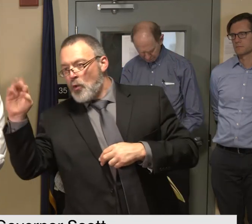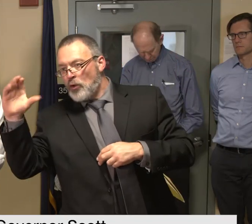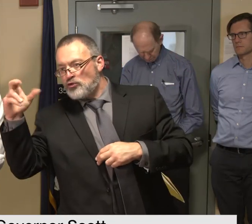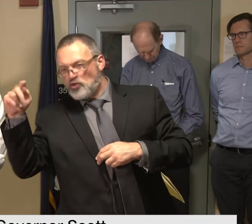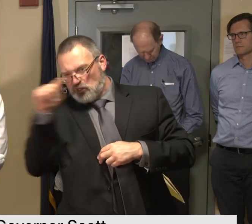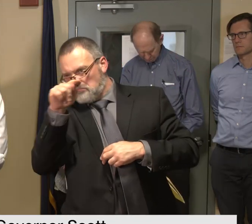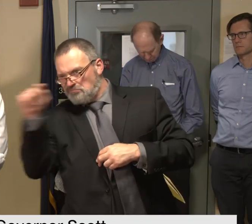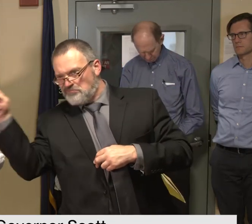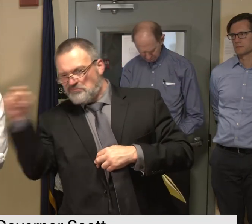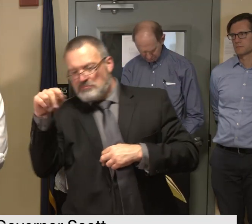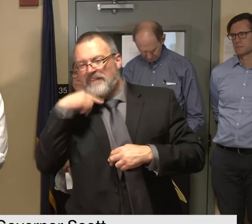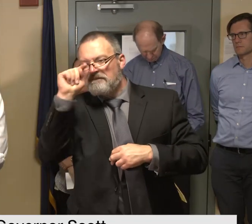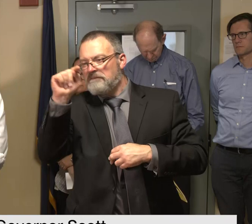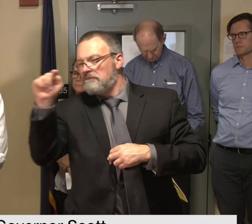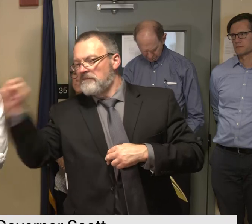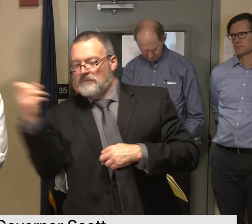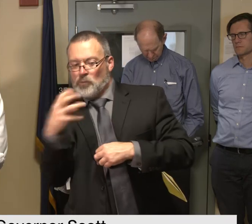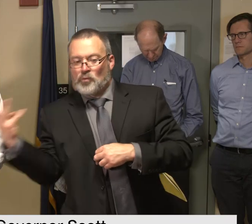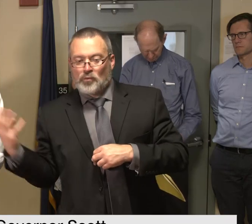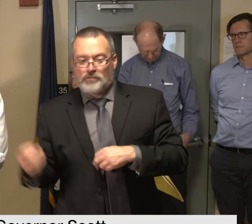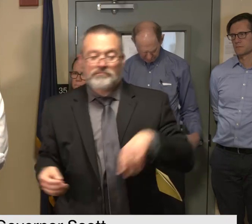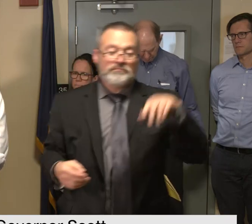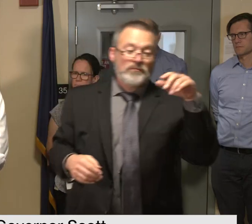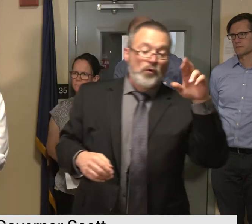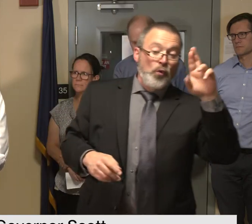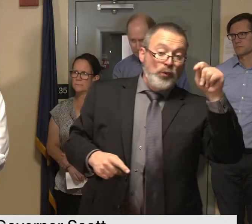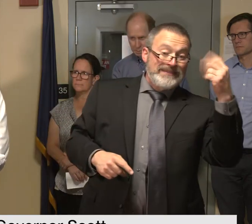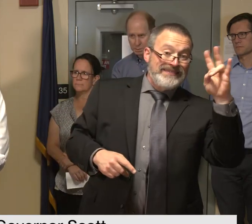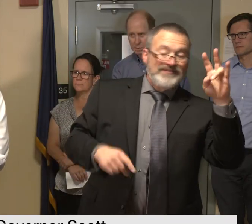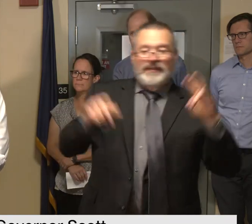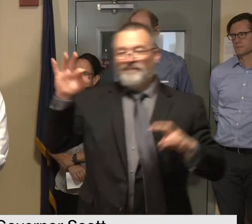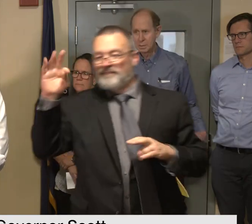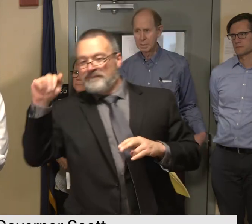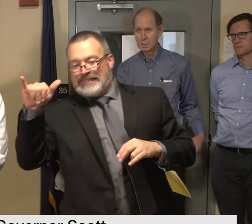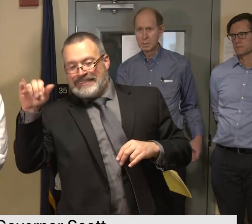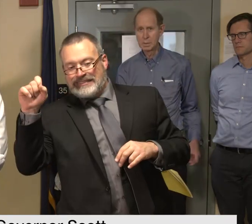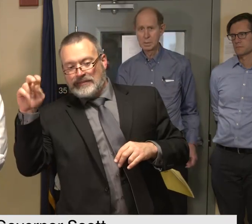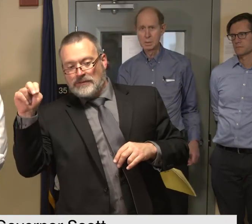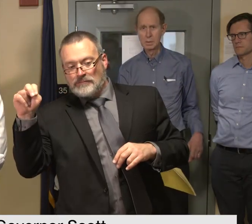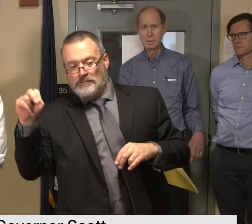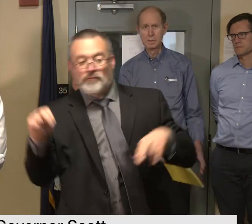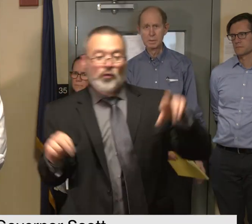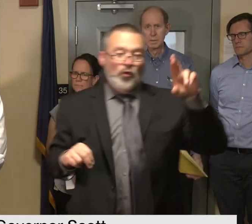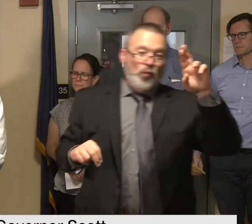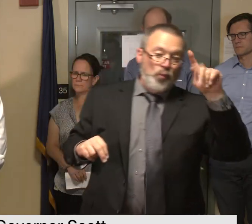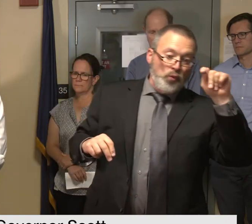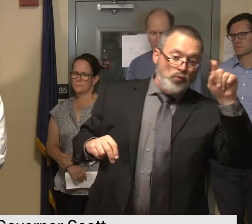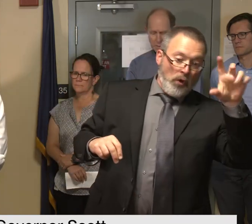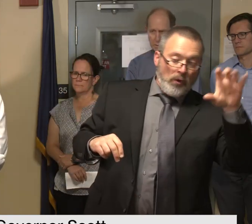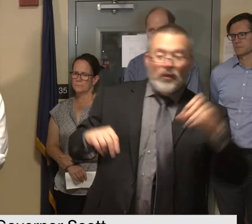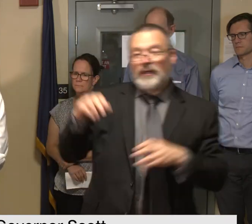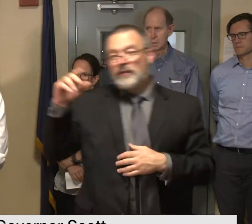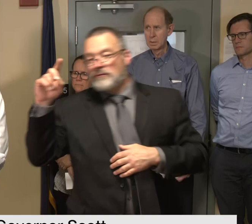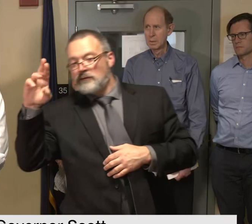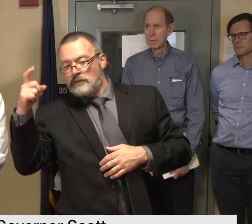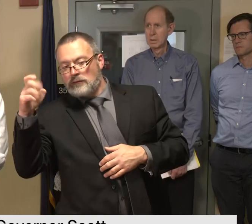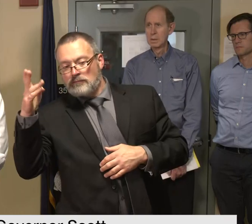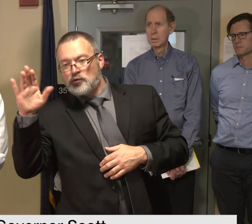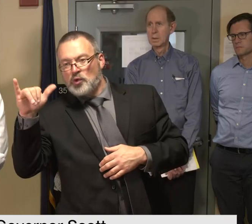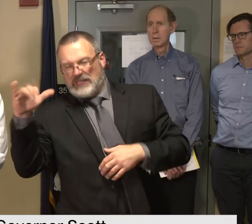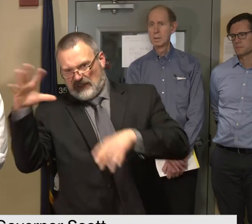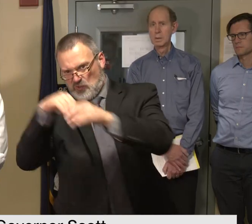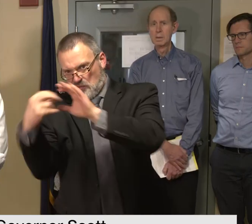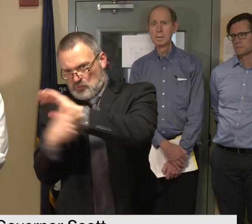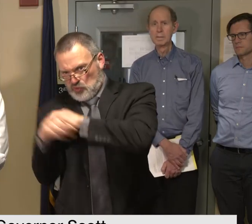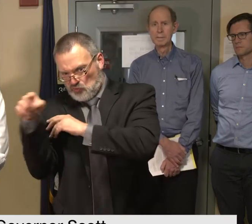faistin route 100 in duxbury which is a closed bridge route